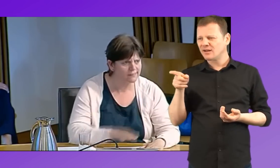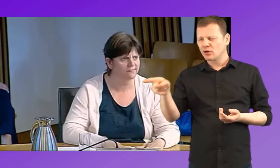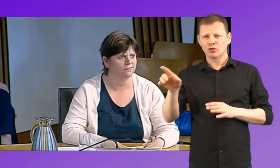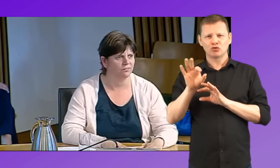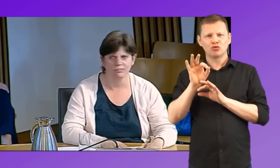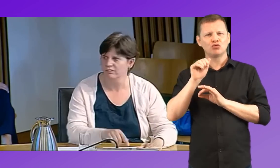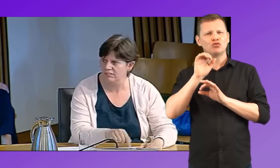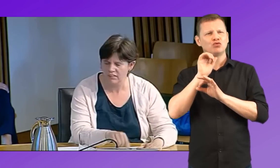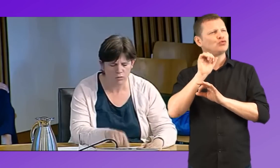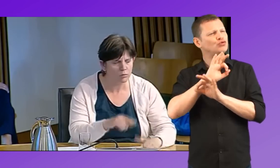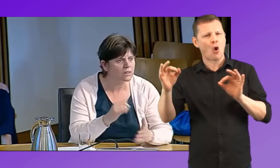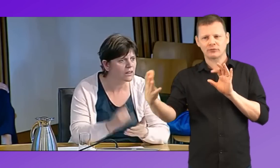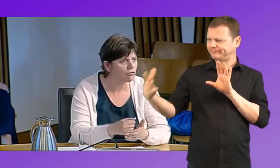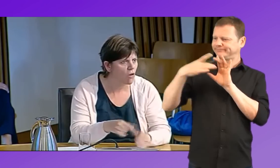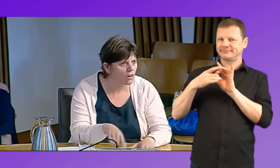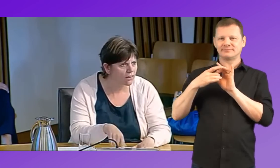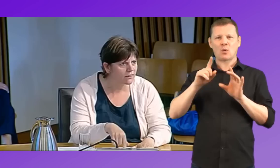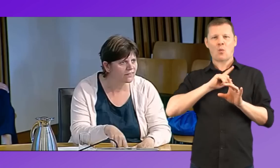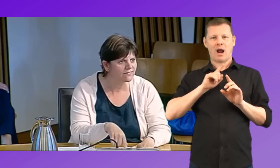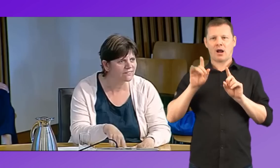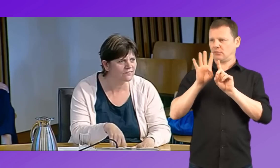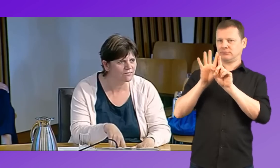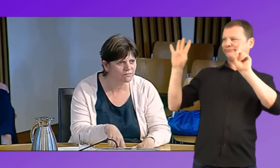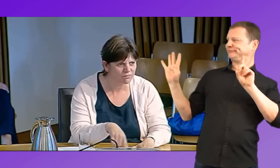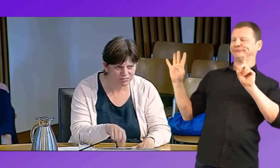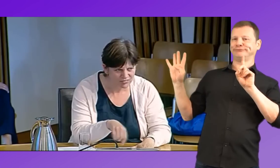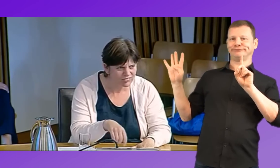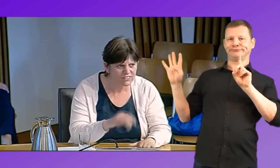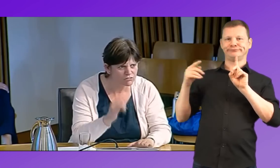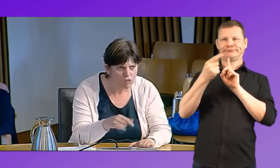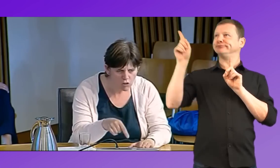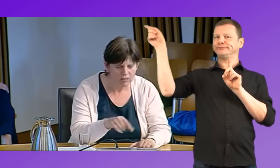to look out the window. They're not going to be paying attention because they're detached from the rest of the class.